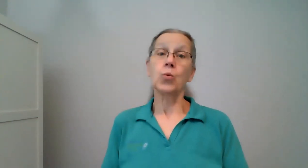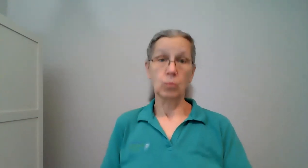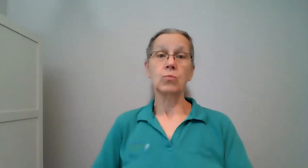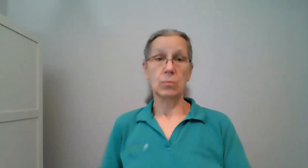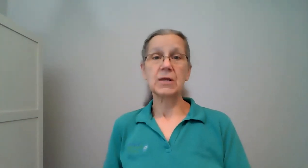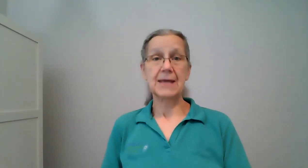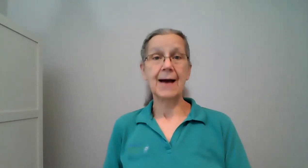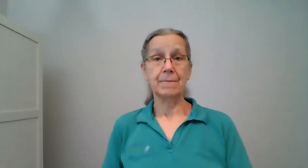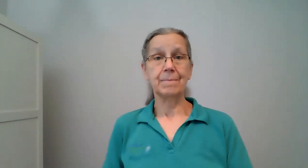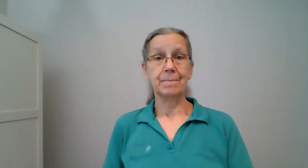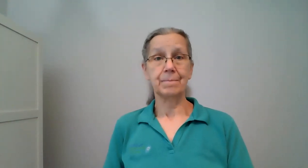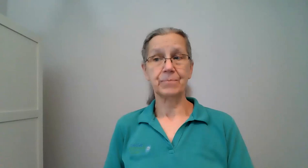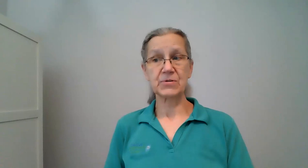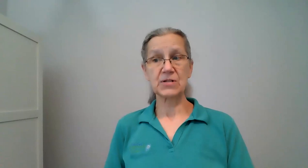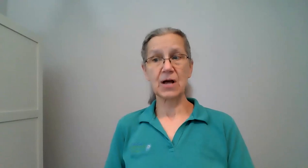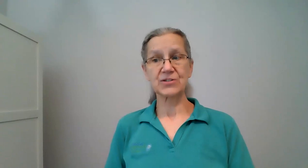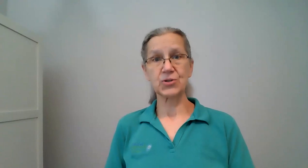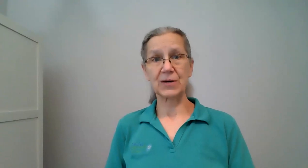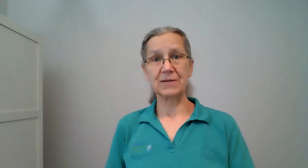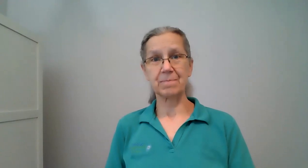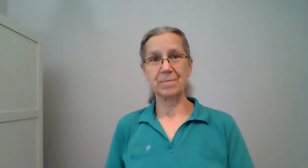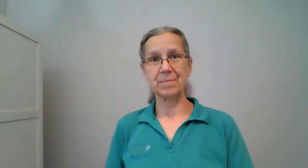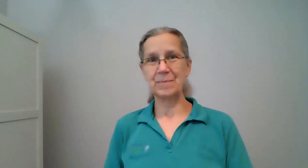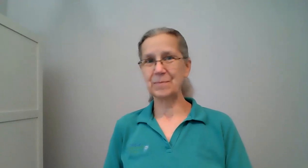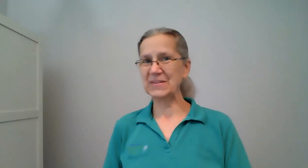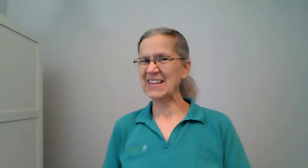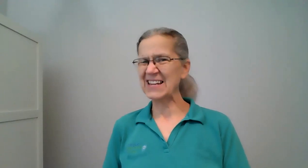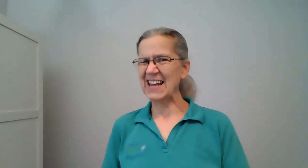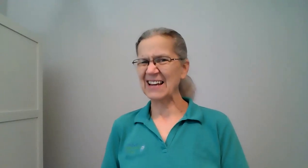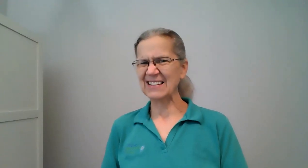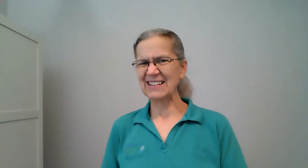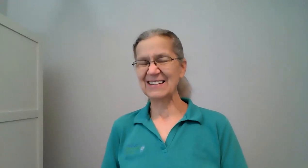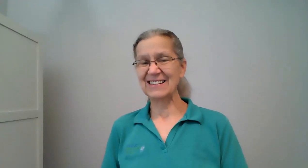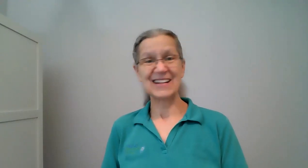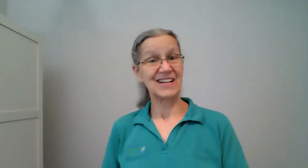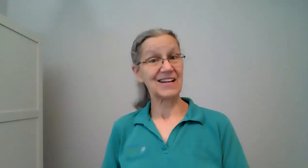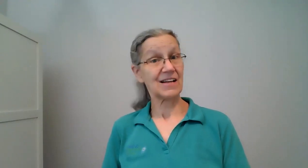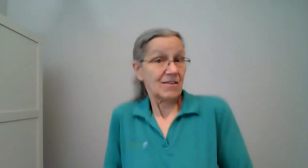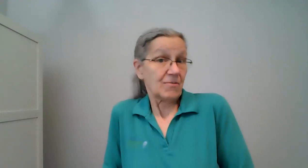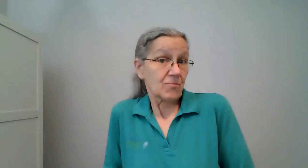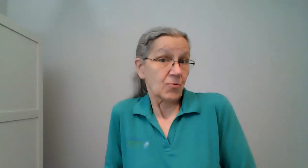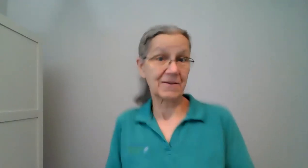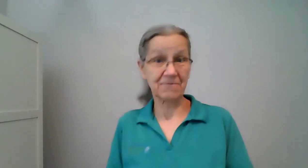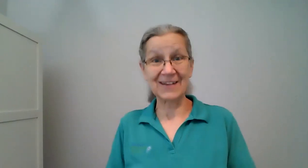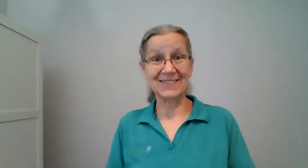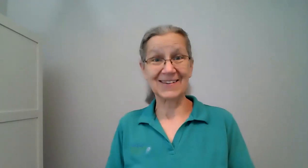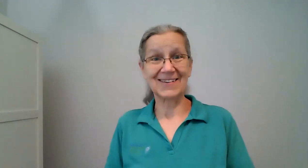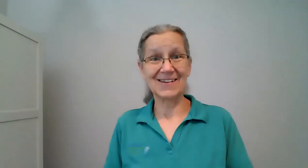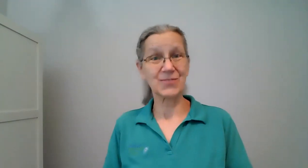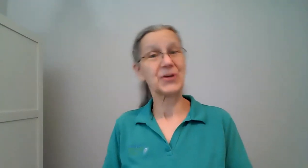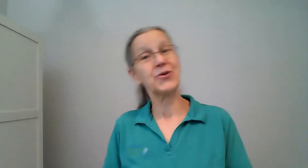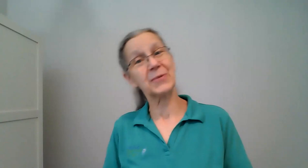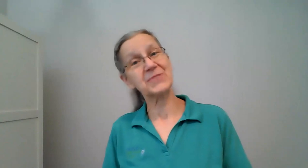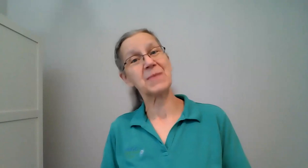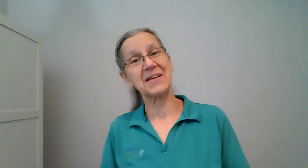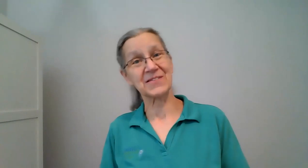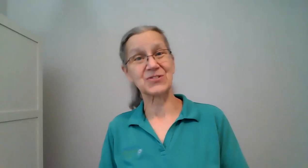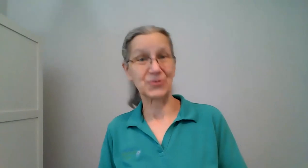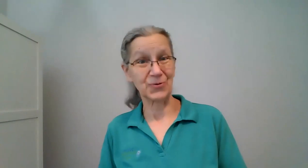yeah there's a lot to it but then again quite frankly it's what human beings do